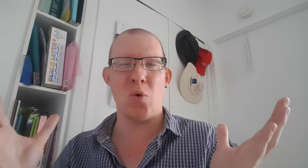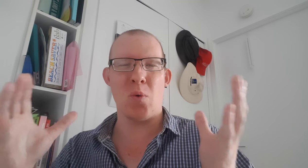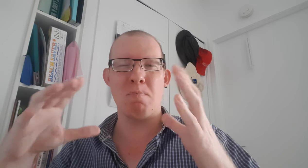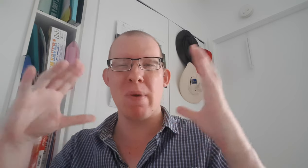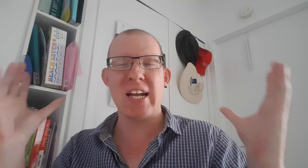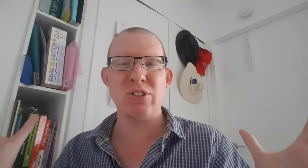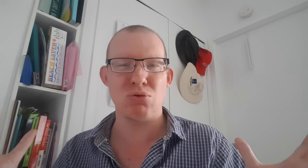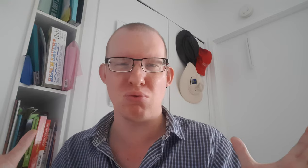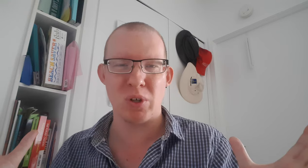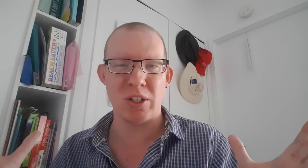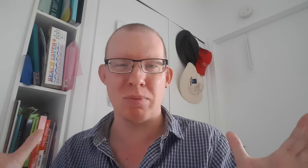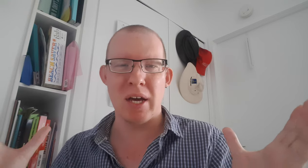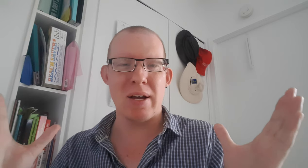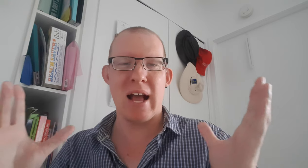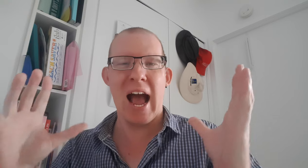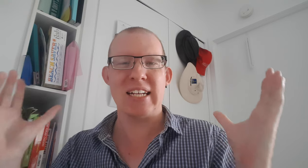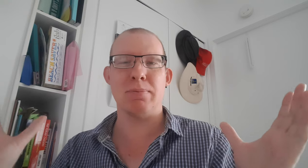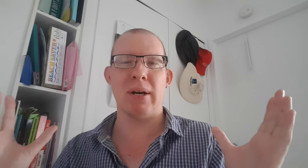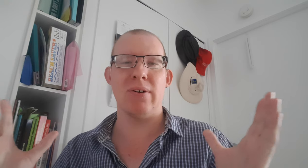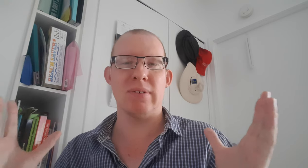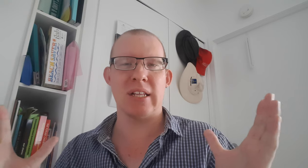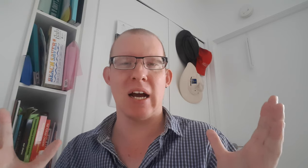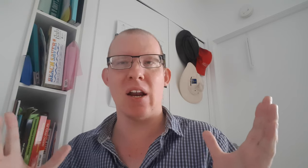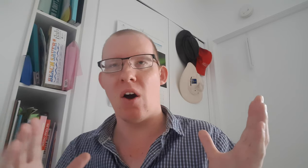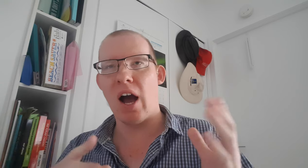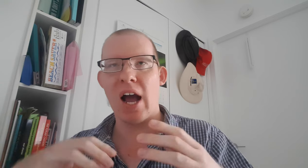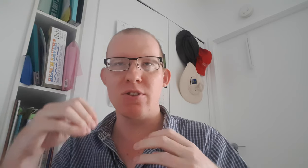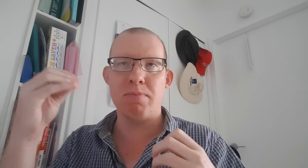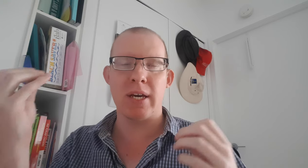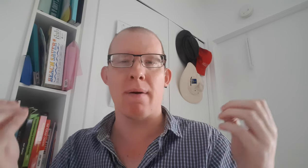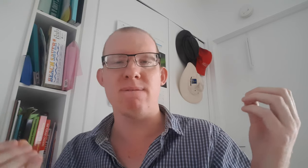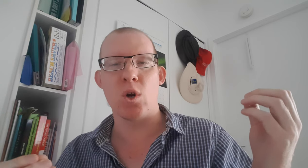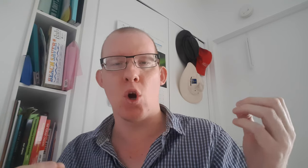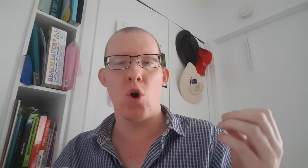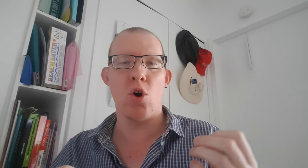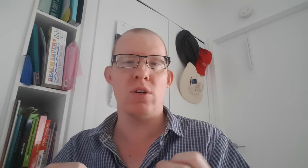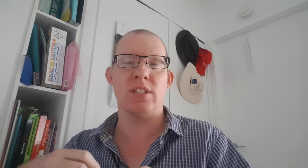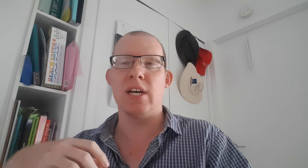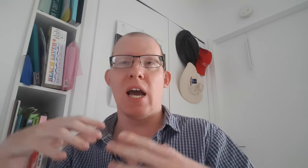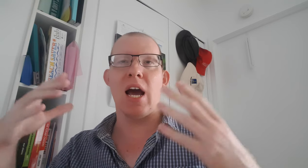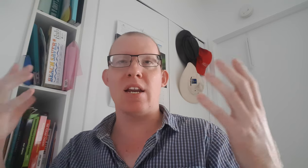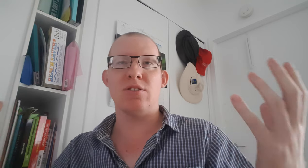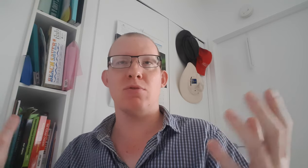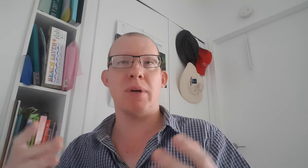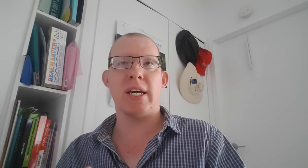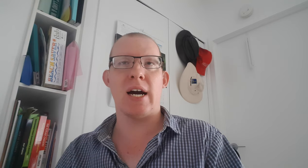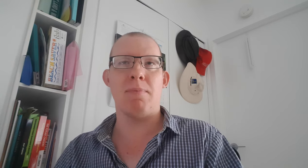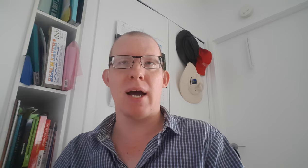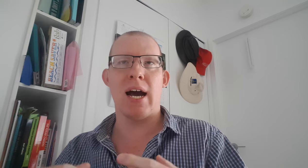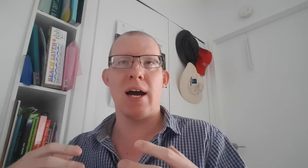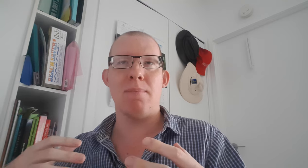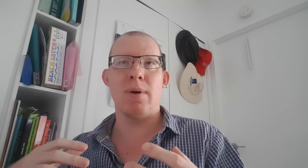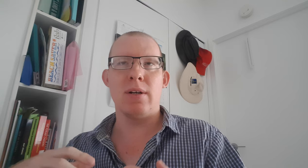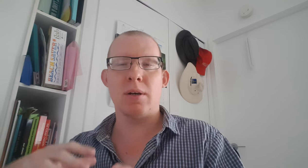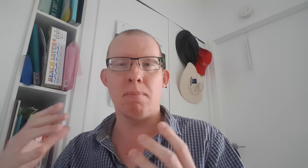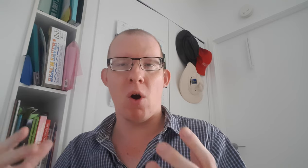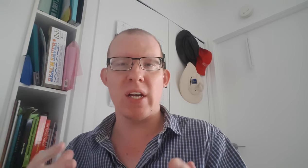mainstream aspect of that like how you pick up flirt and then you pick up some body